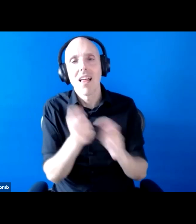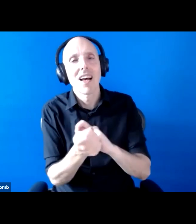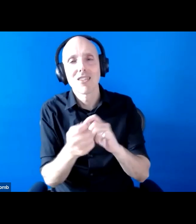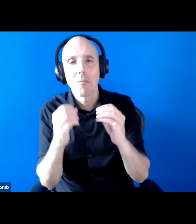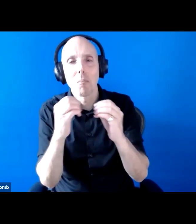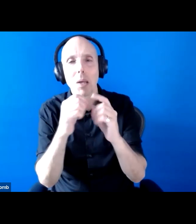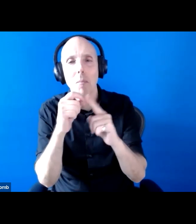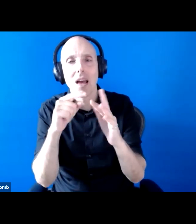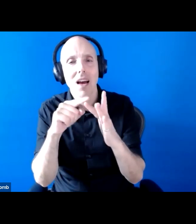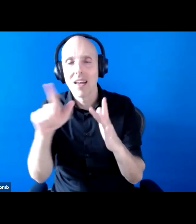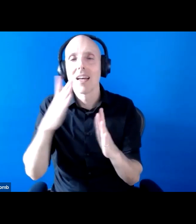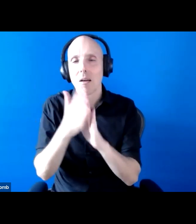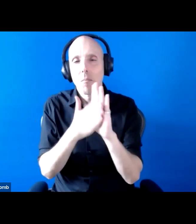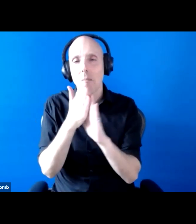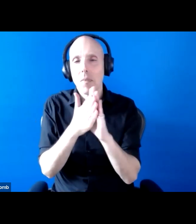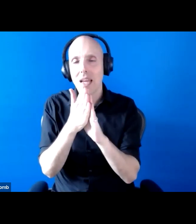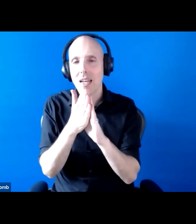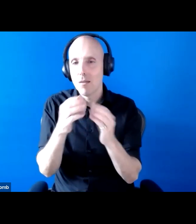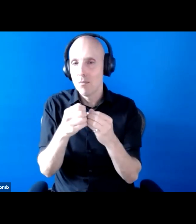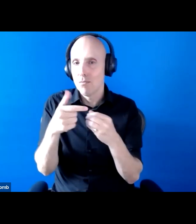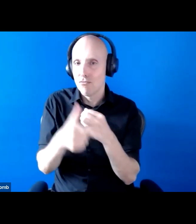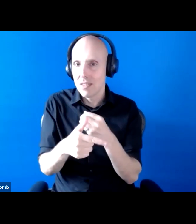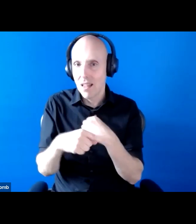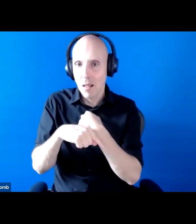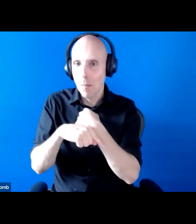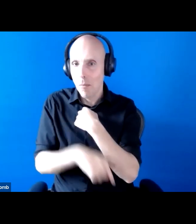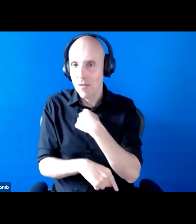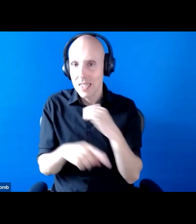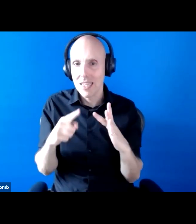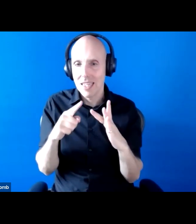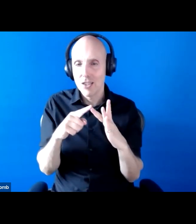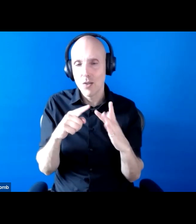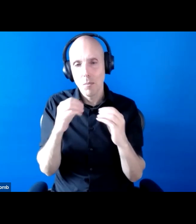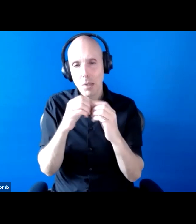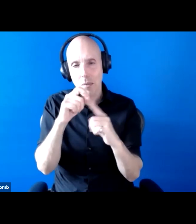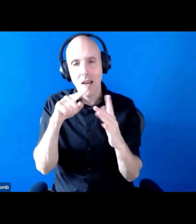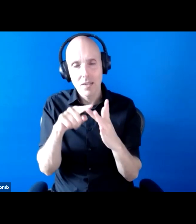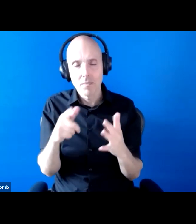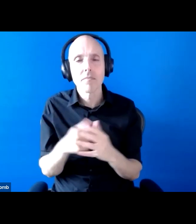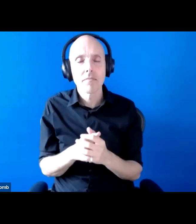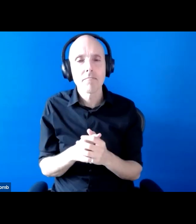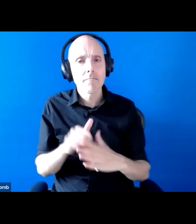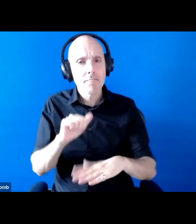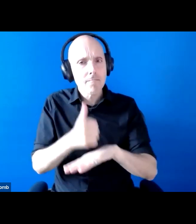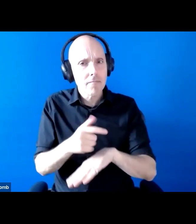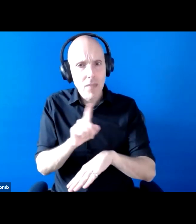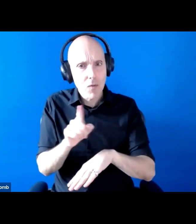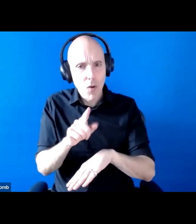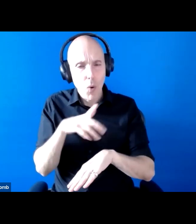is Bristol Poverty Institute if I drop into that again. So we were set up with the ambition of driving forward the university's research